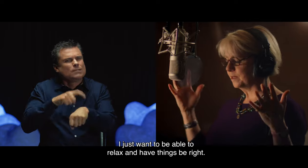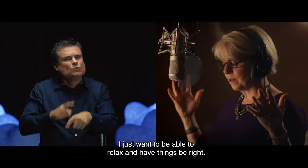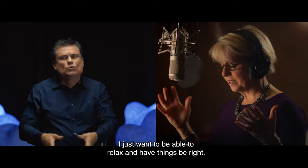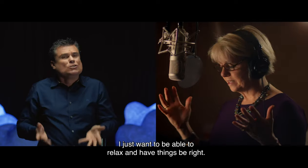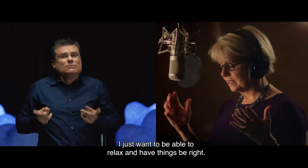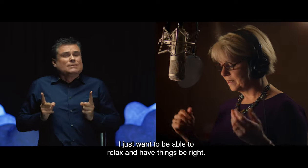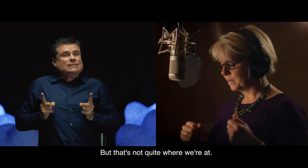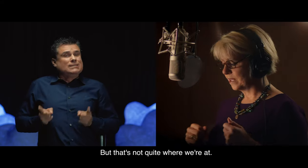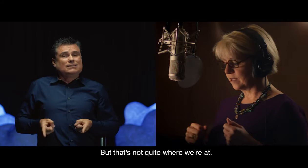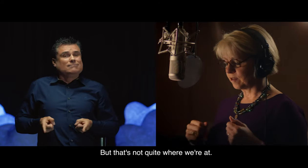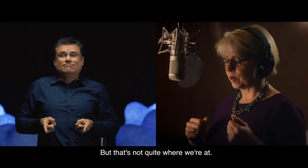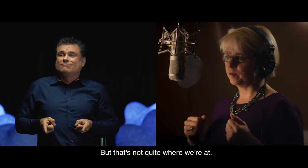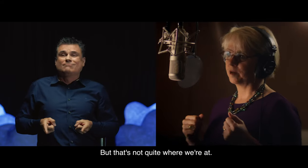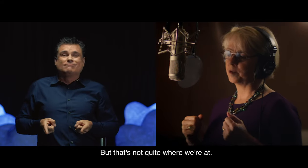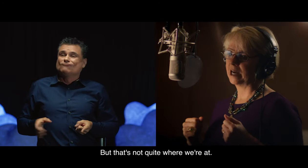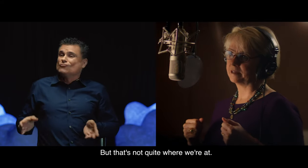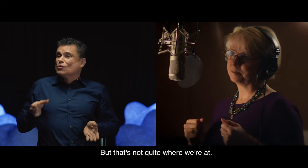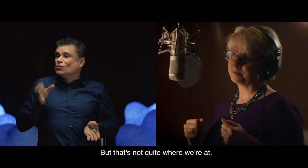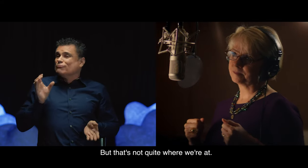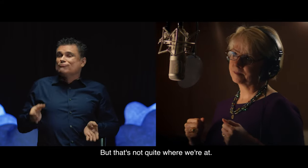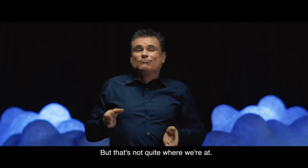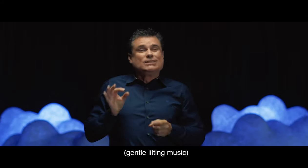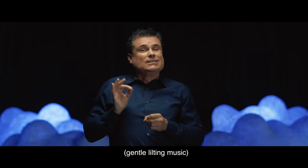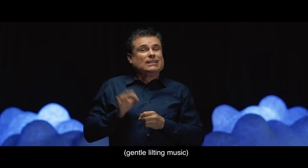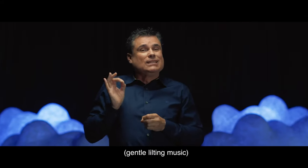have things be right, but that's not quite where we're at.